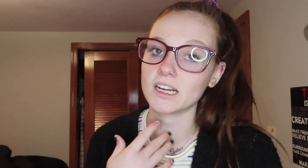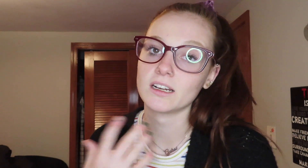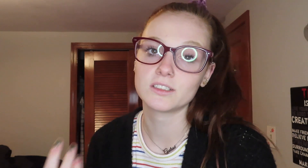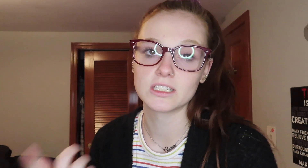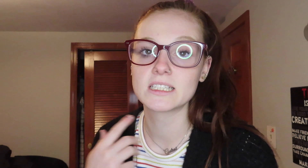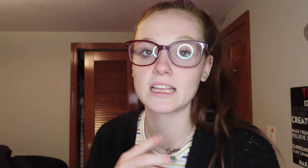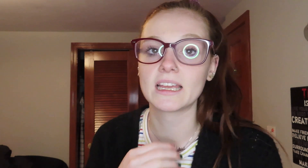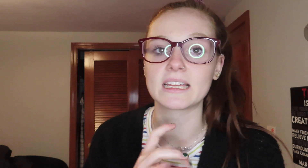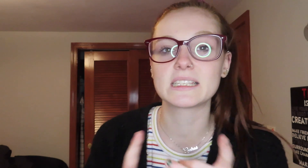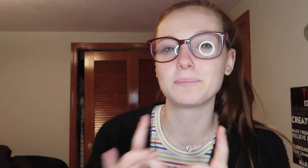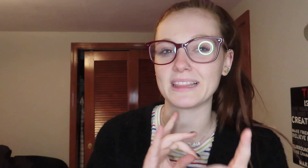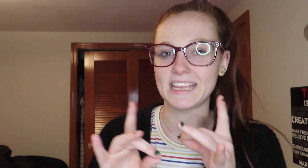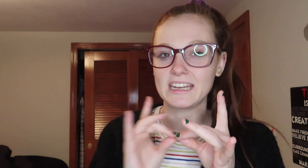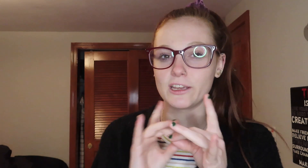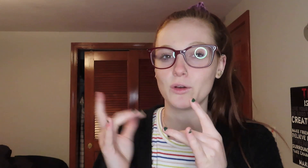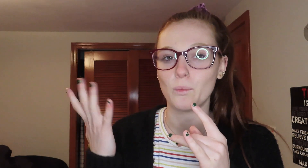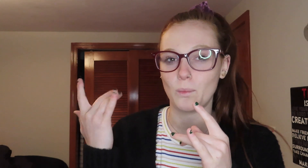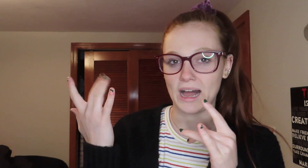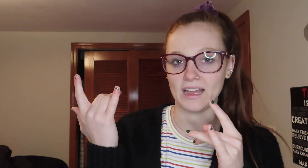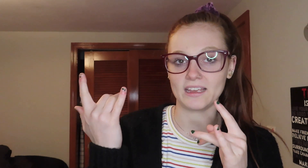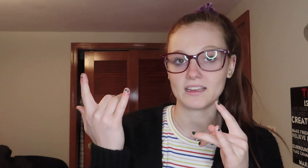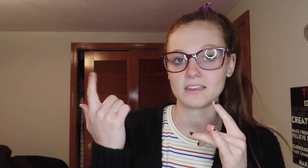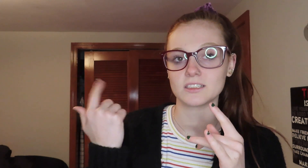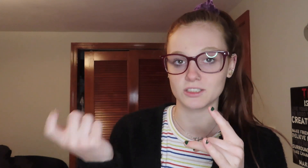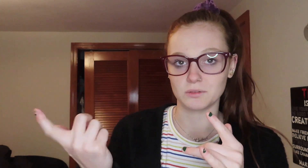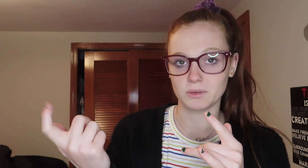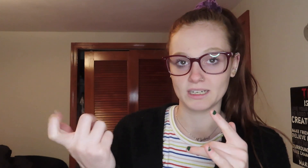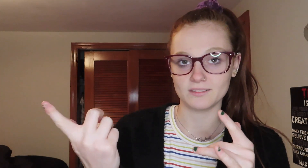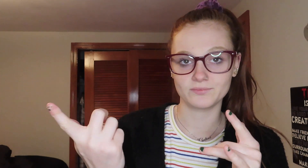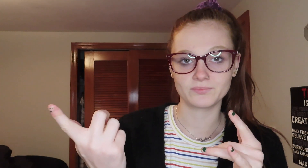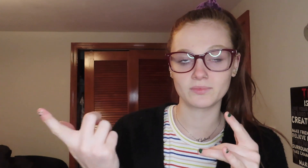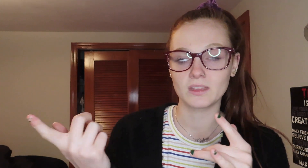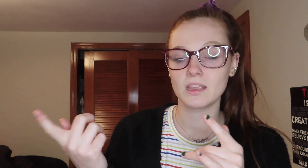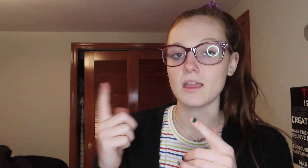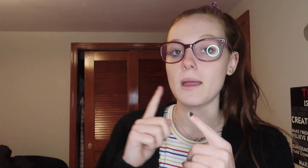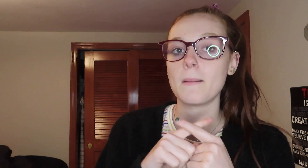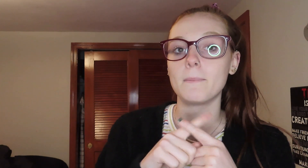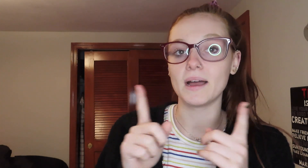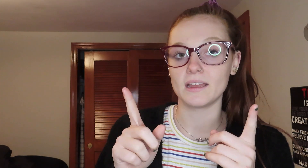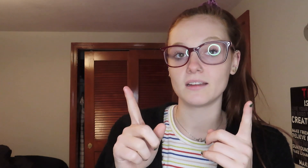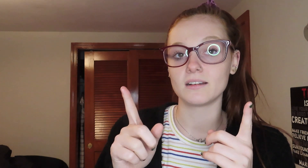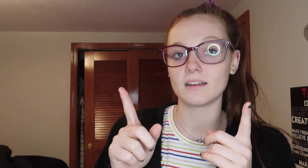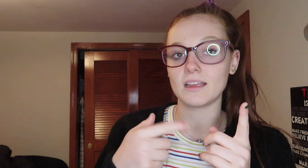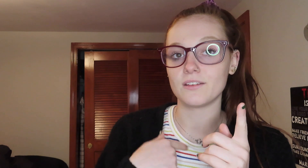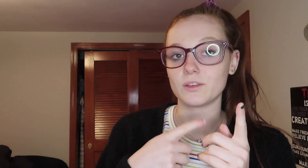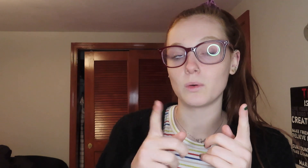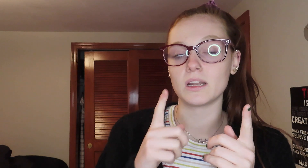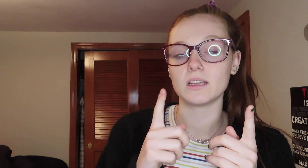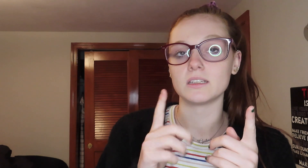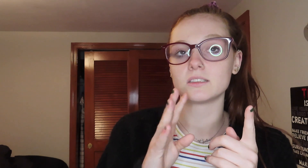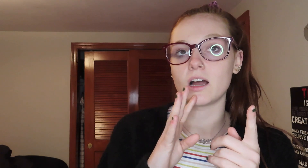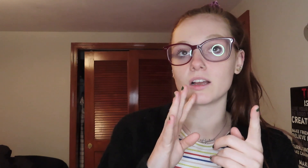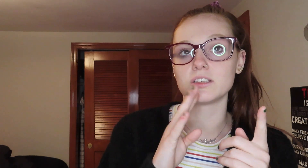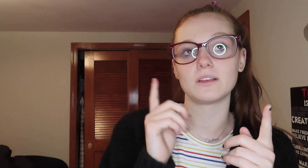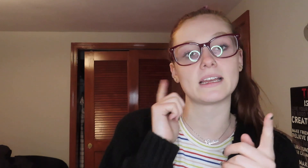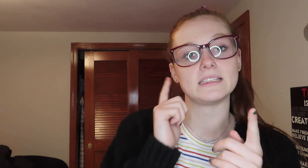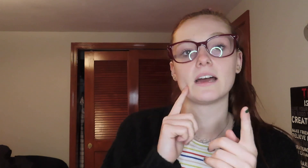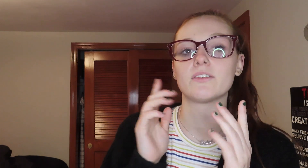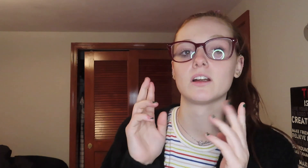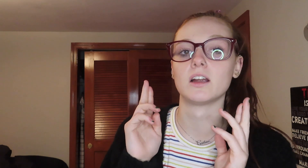just like explaining why it's also important but if you want to talk to like a deaf or